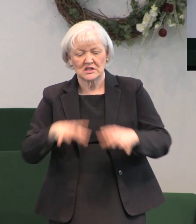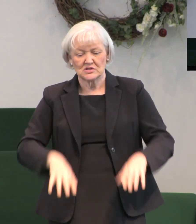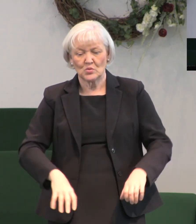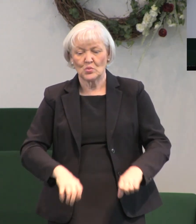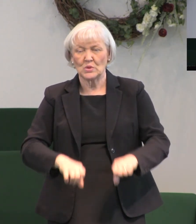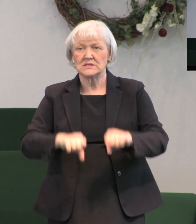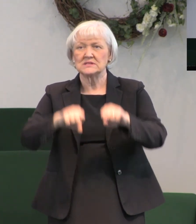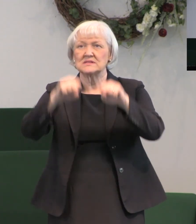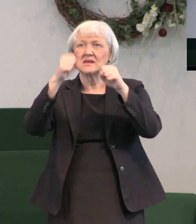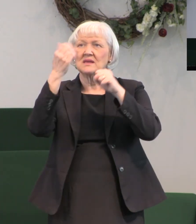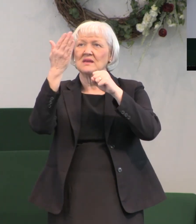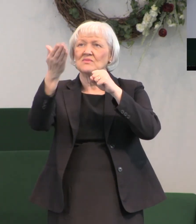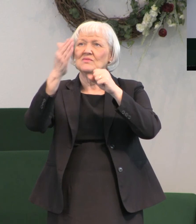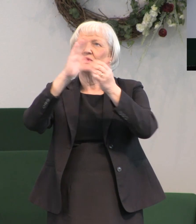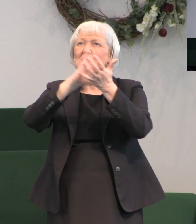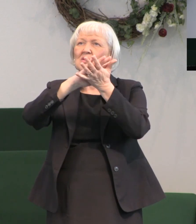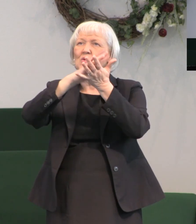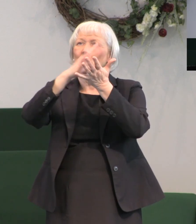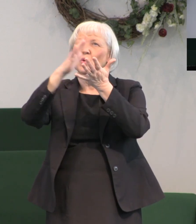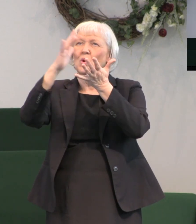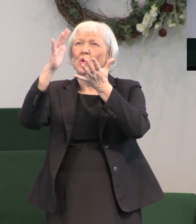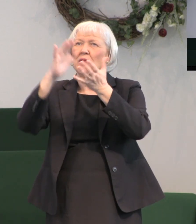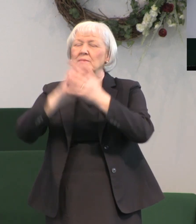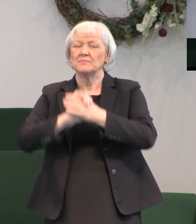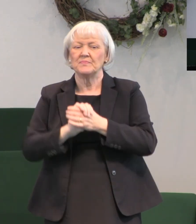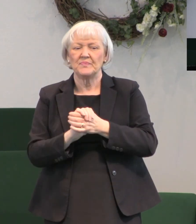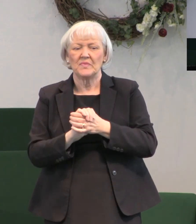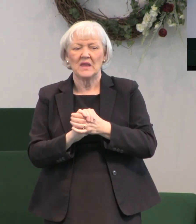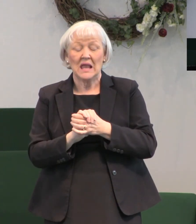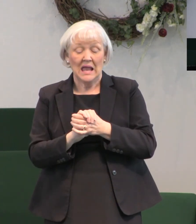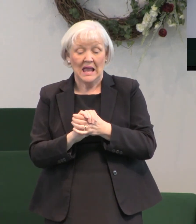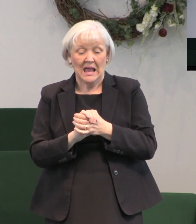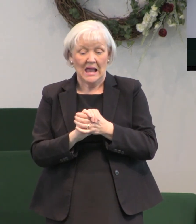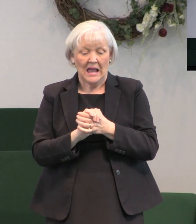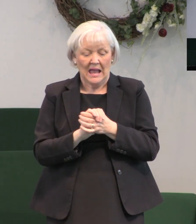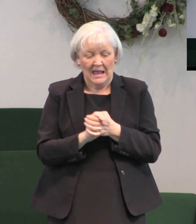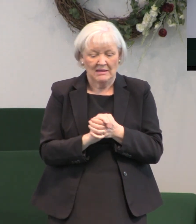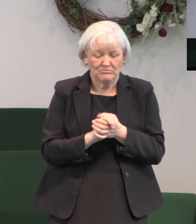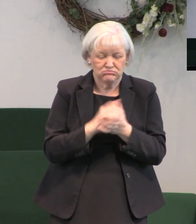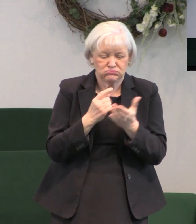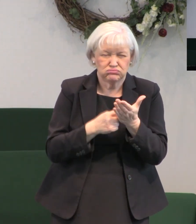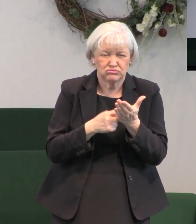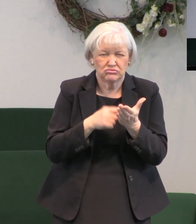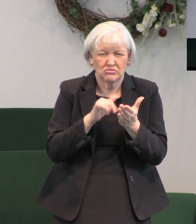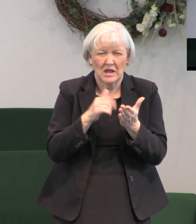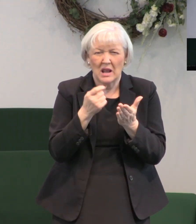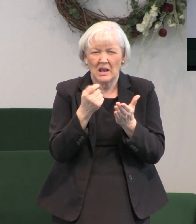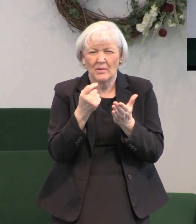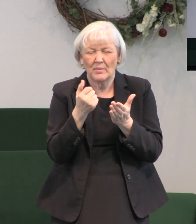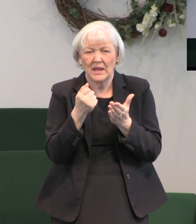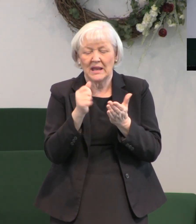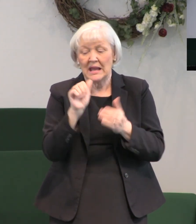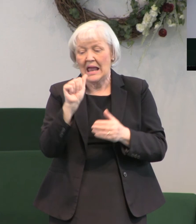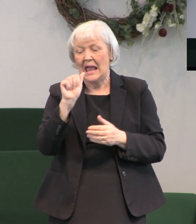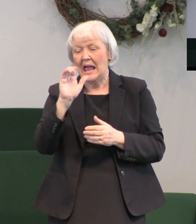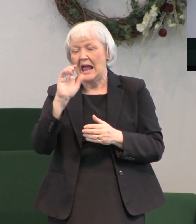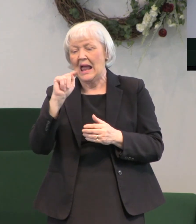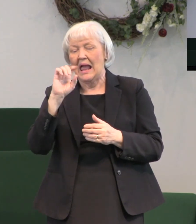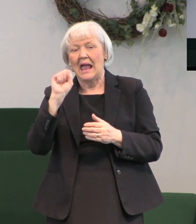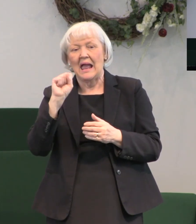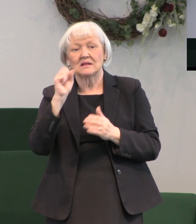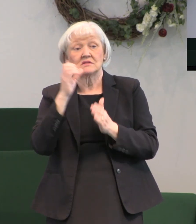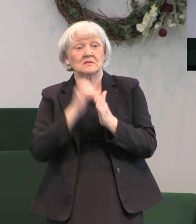into glory I've made reference a little bit to that already the account is given in Acts chapter 1